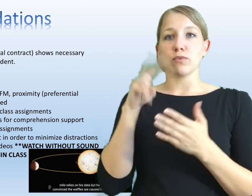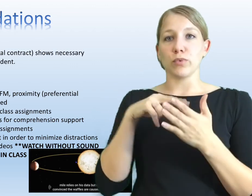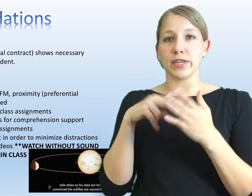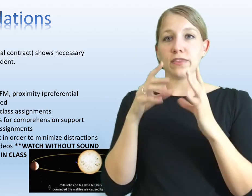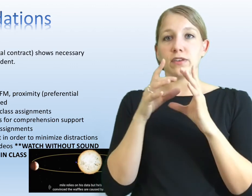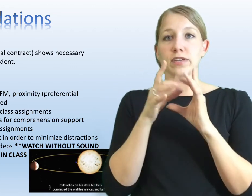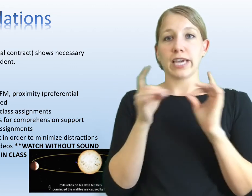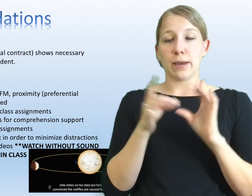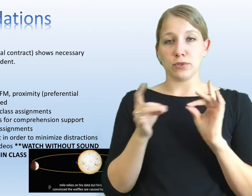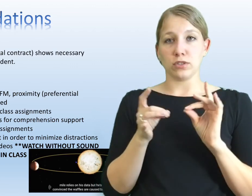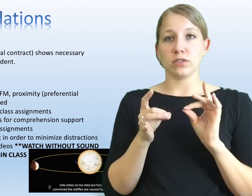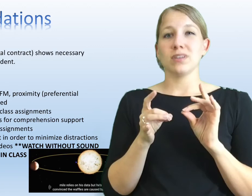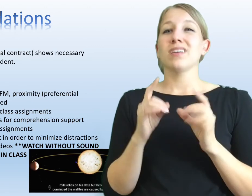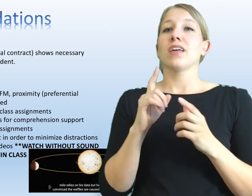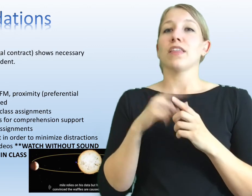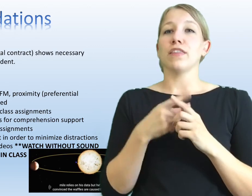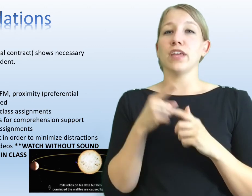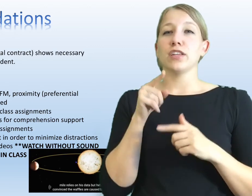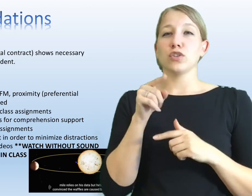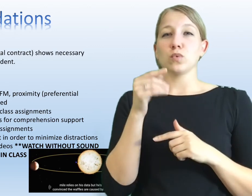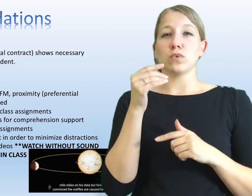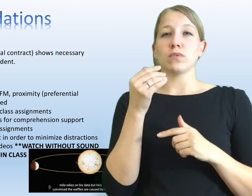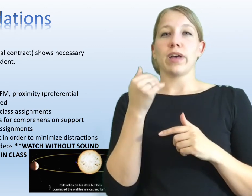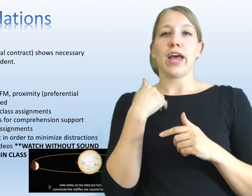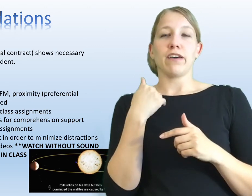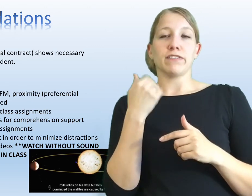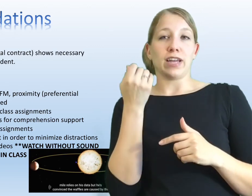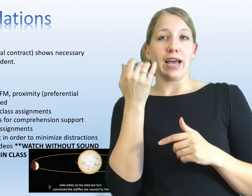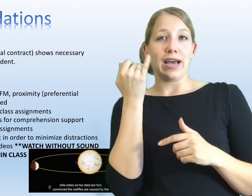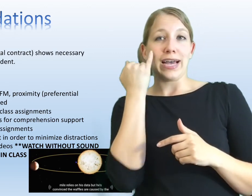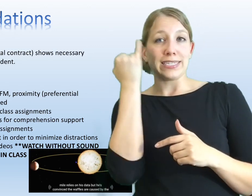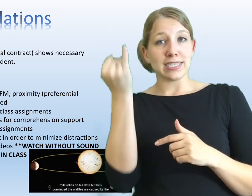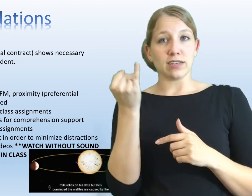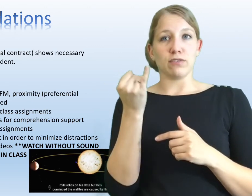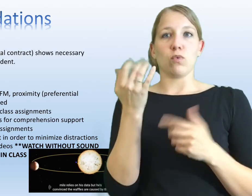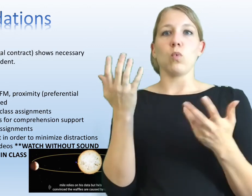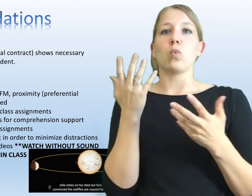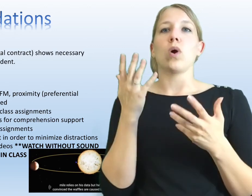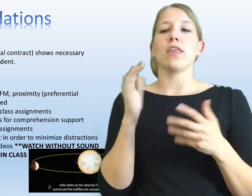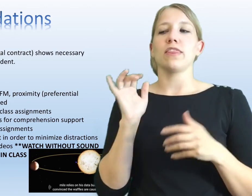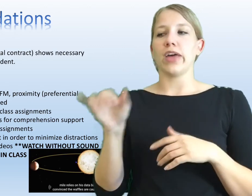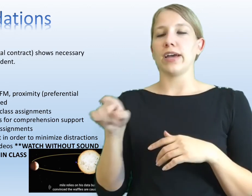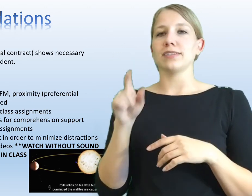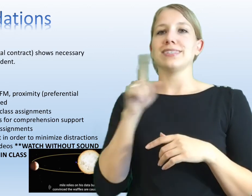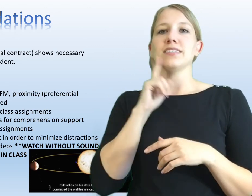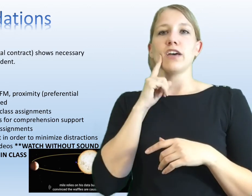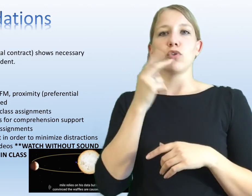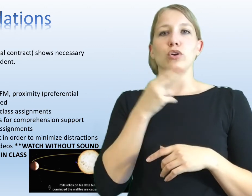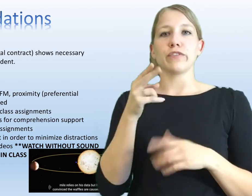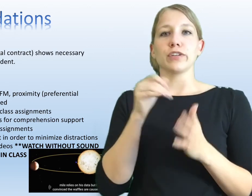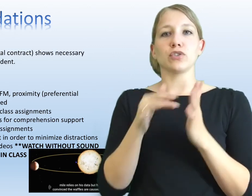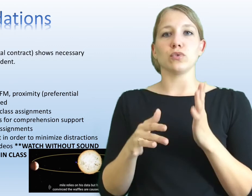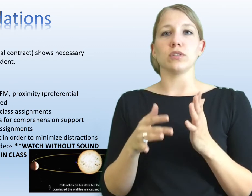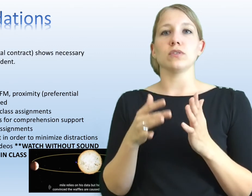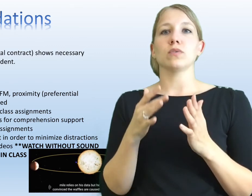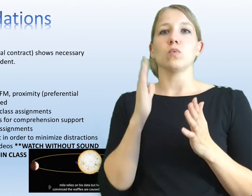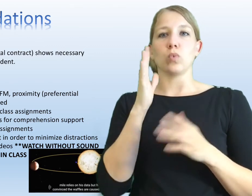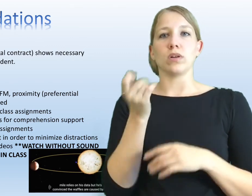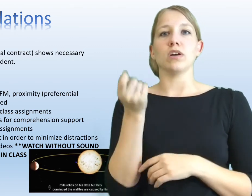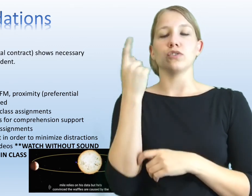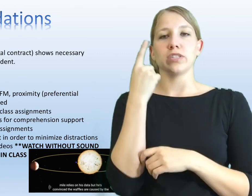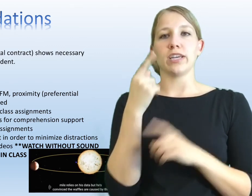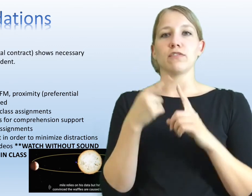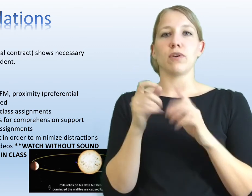only read the captions. Then you will have an idea of what that deaf or hard of hearing student